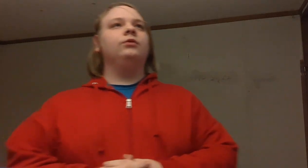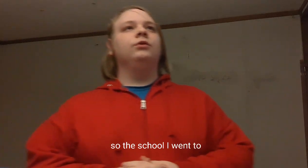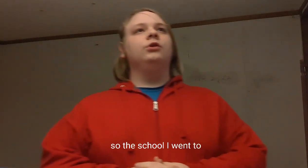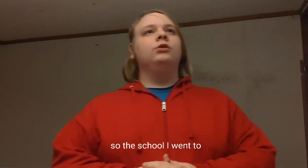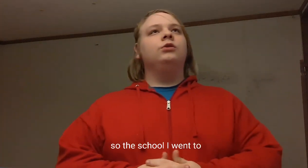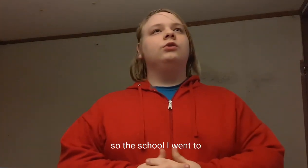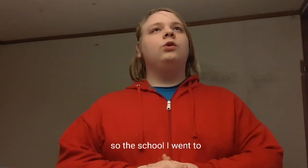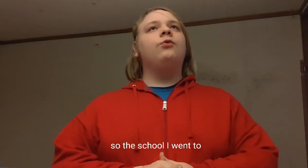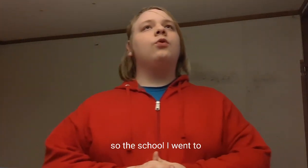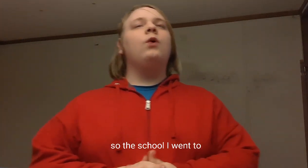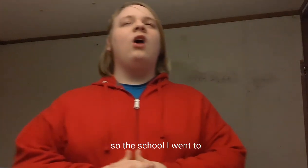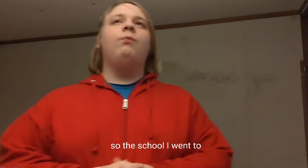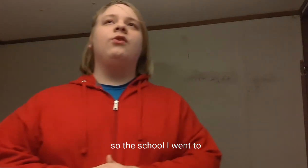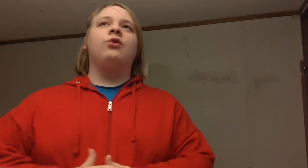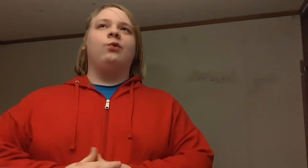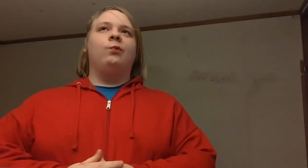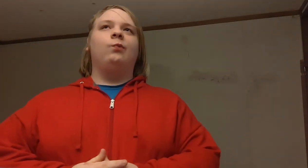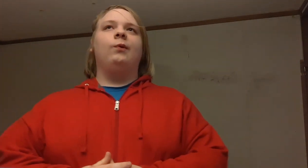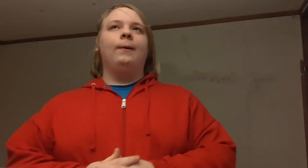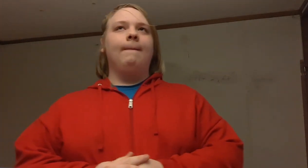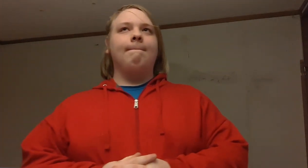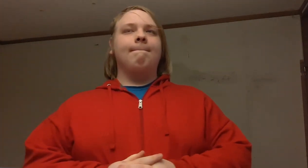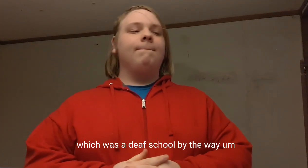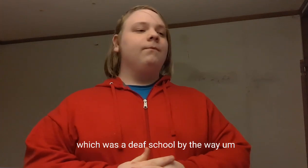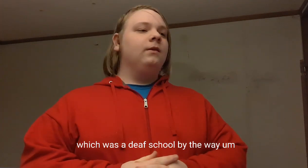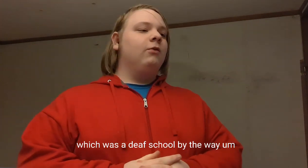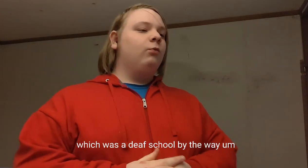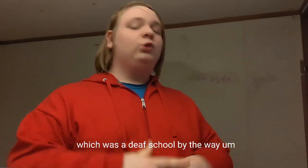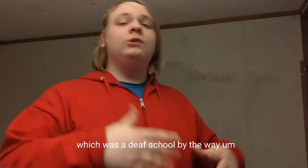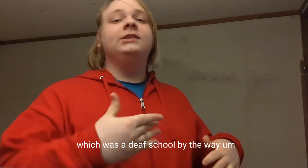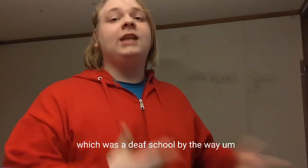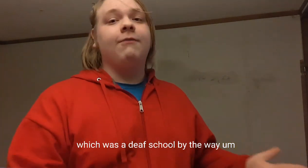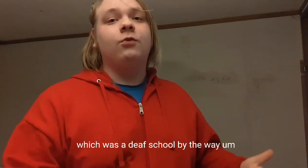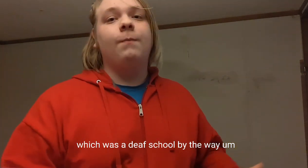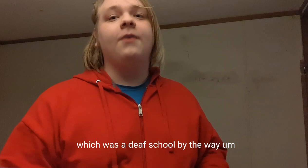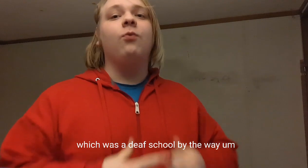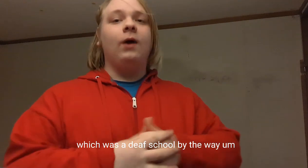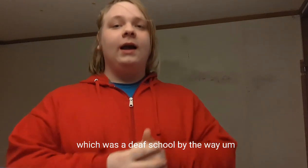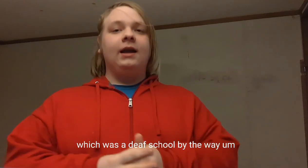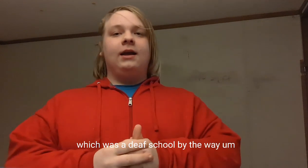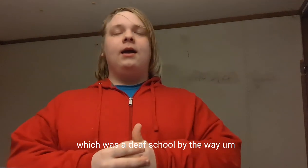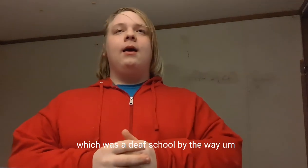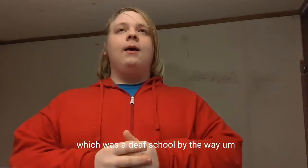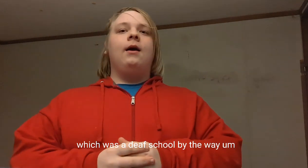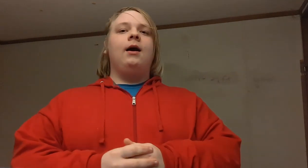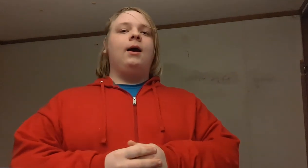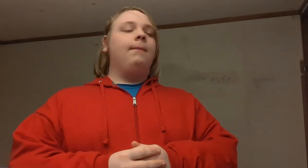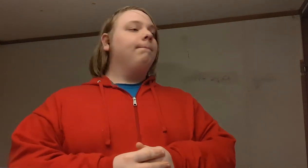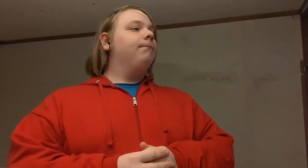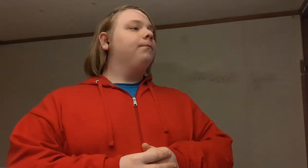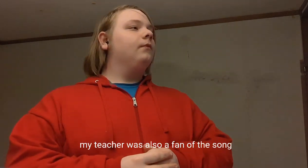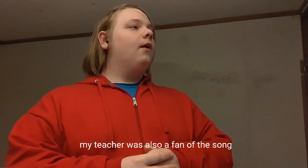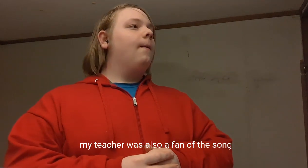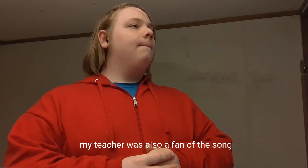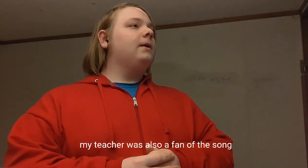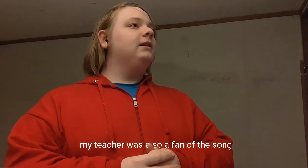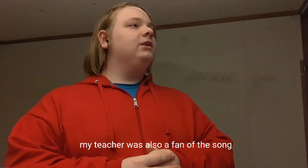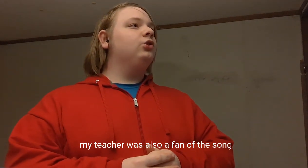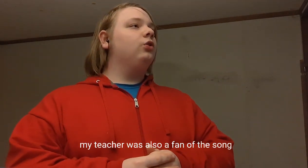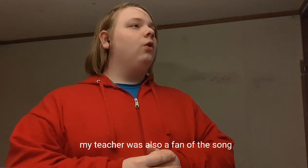So, the school I went to, which was a deaf school by the way, um, my teacher, which I